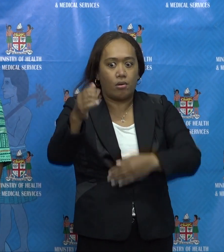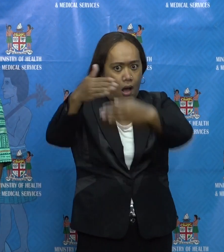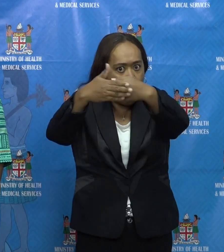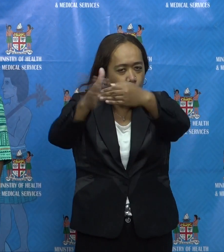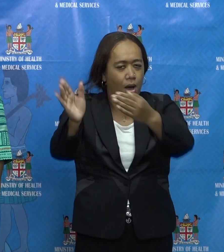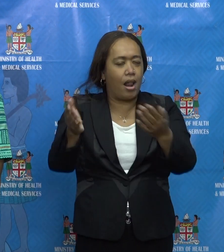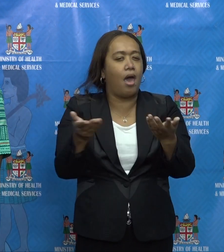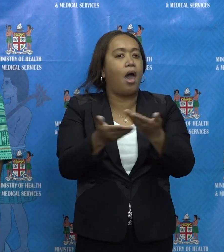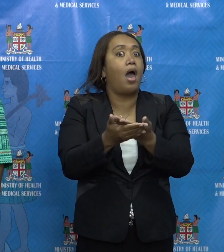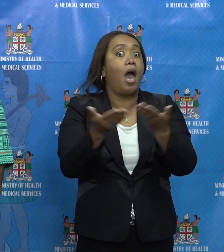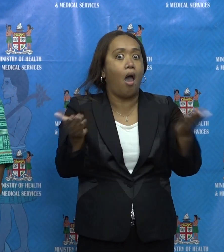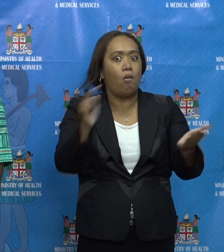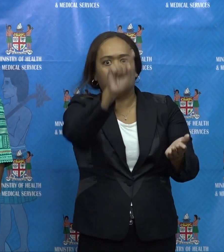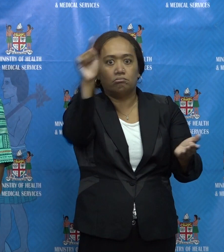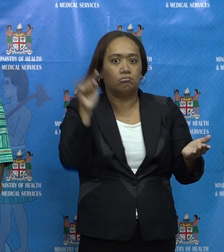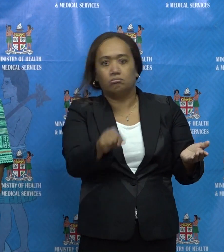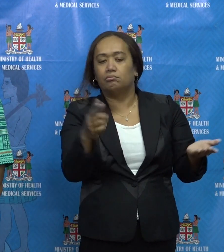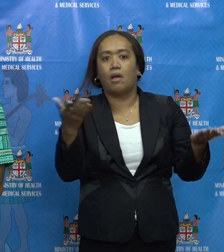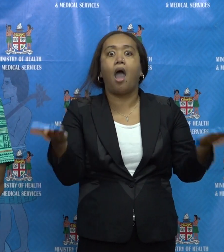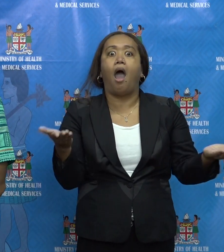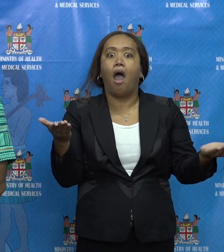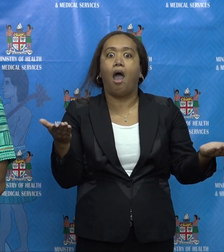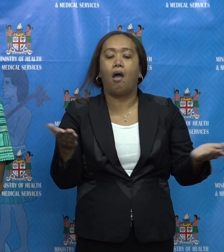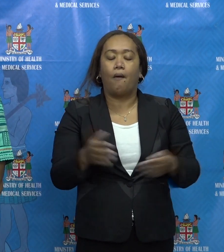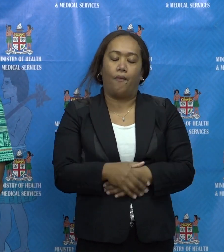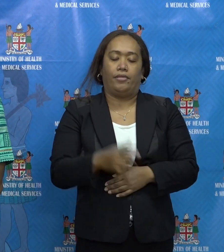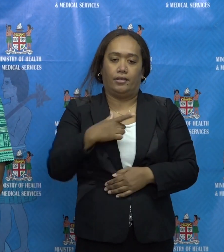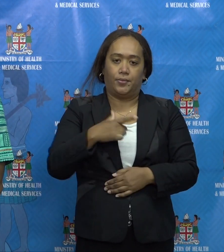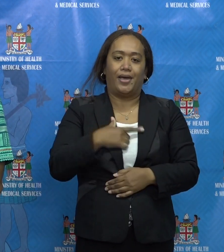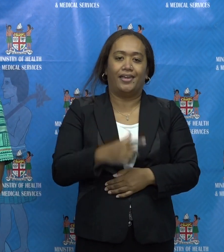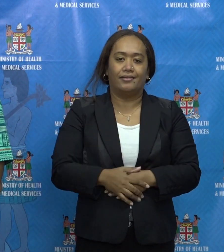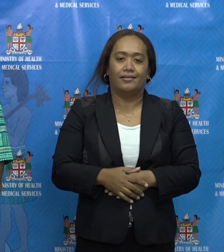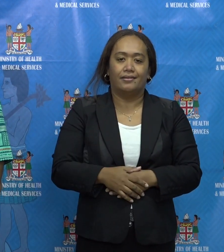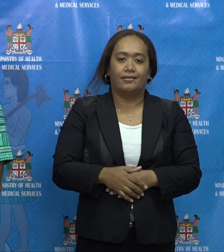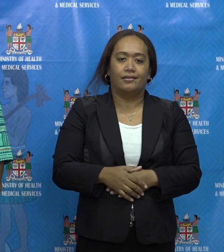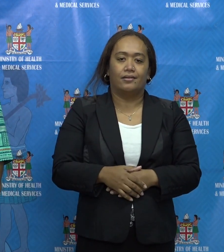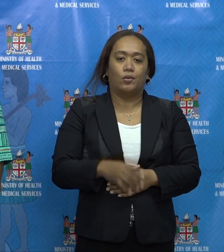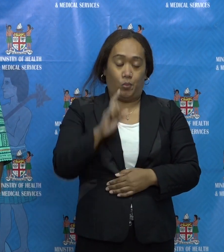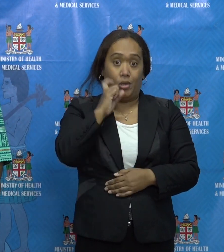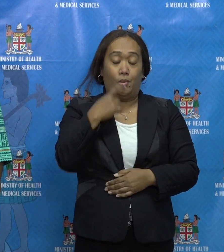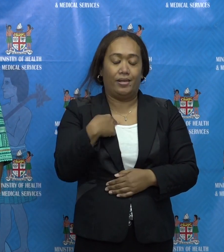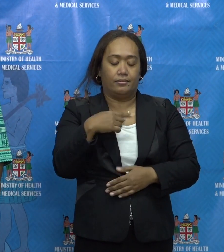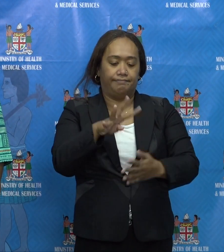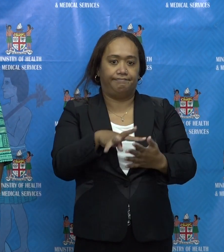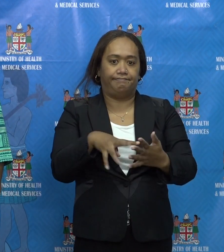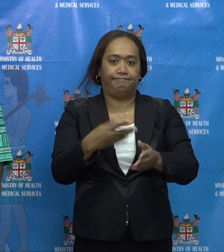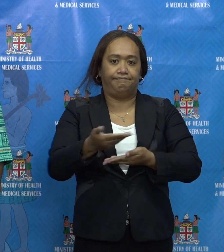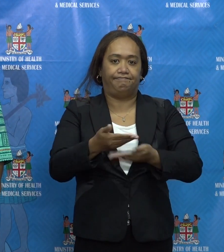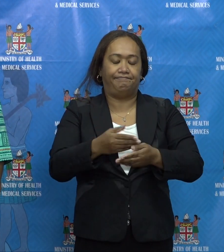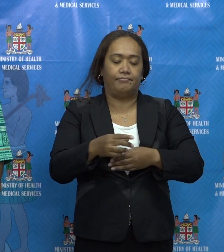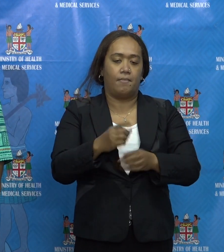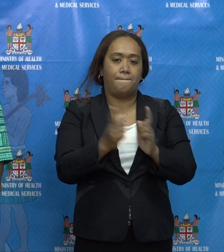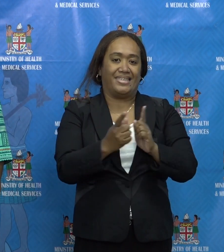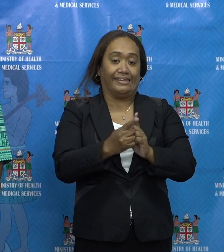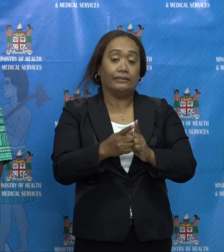see. But I got notified this morning, so we still have to finalize an action plan moving forward tomorrow.